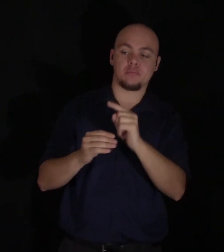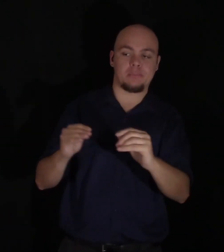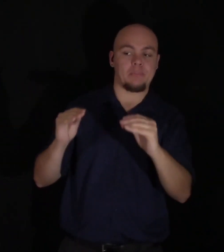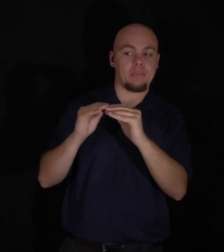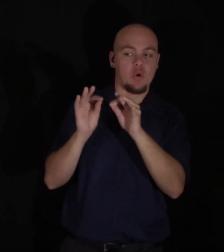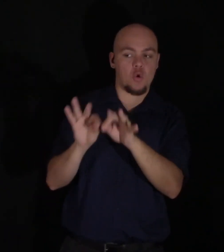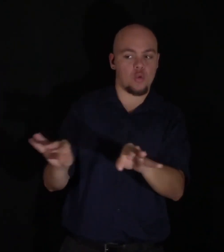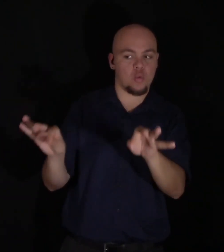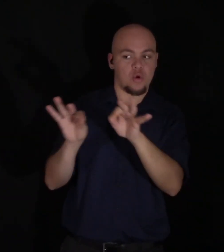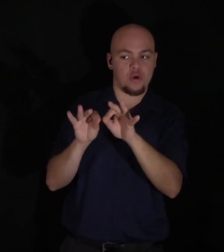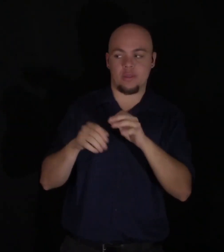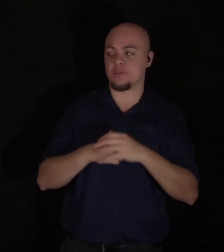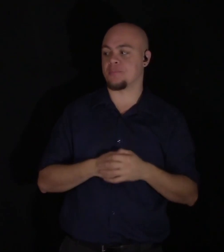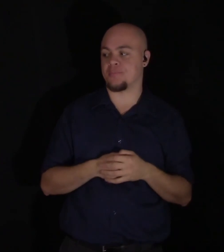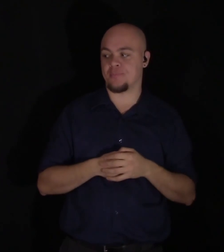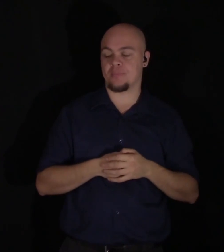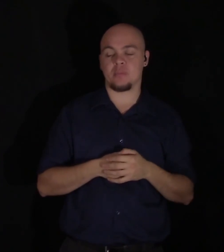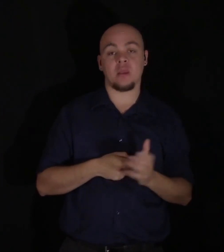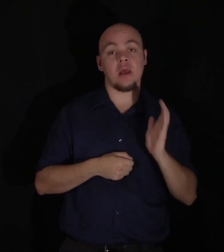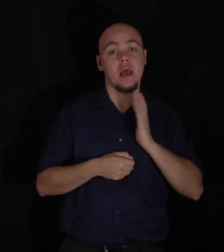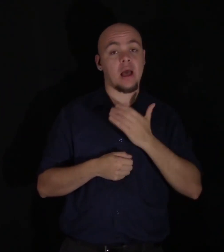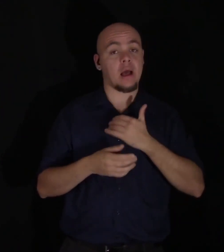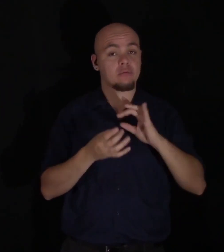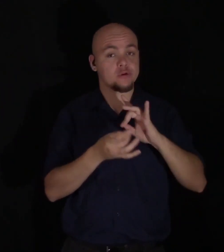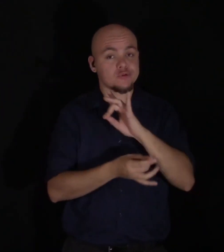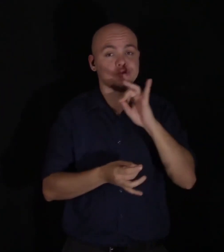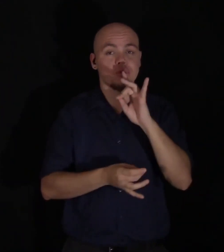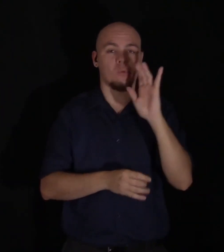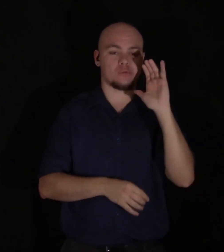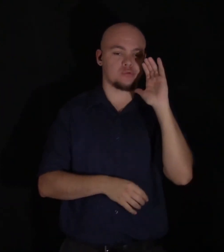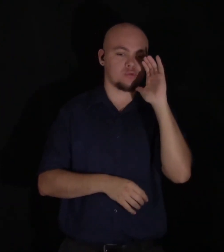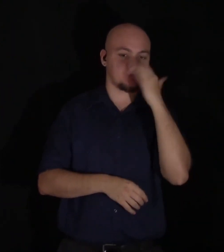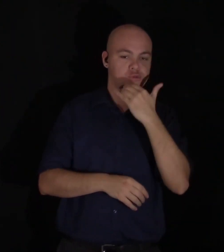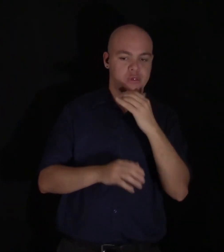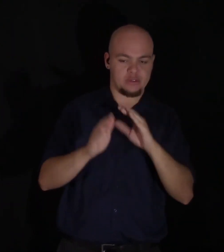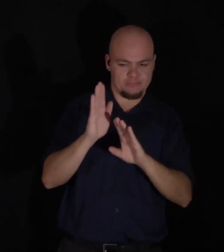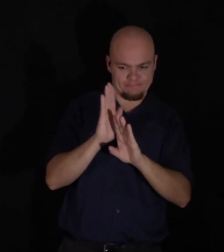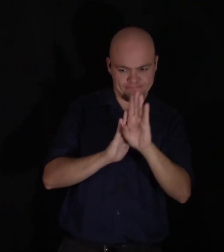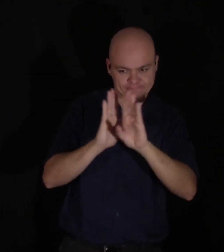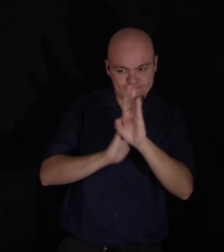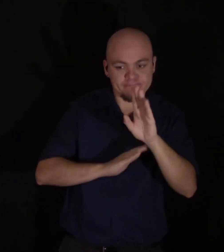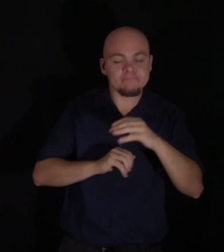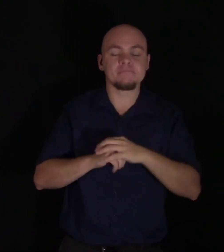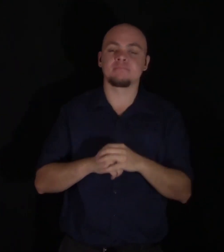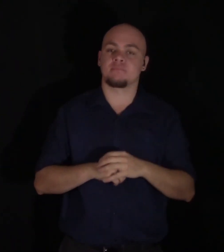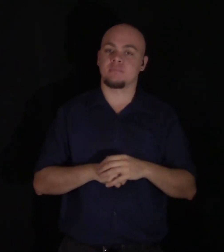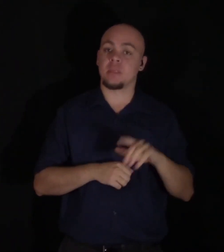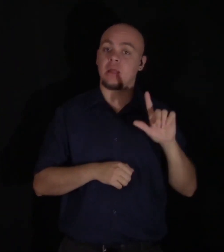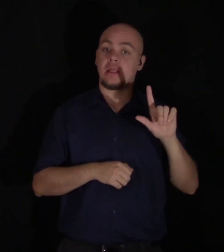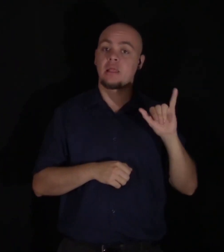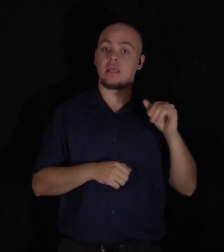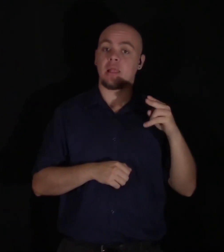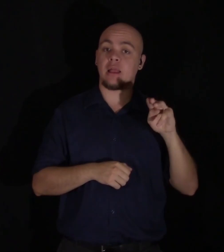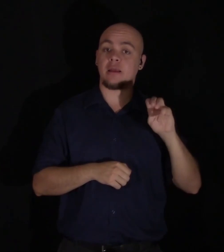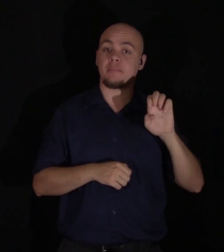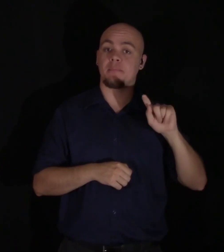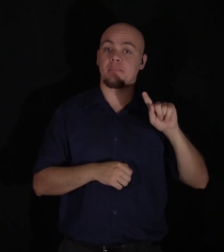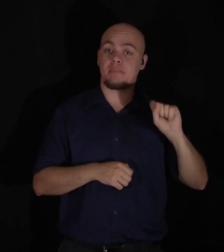Thus strangely are our souls constructed, and by such slight ligaments are we bound to prosperity or